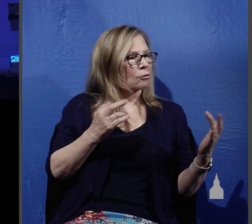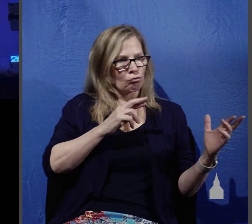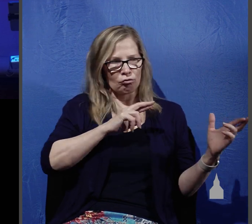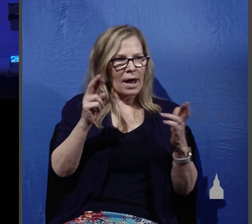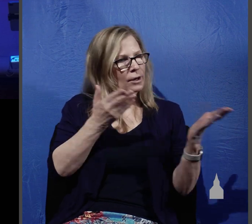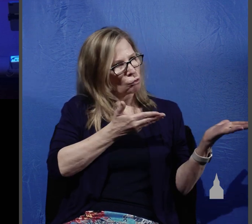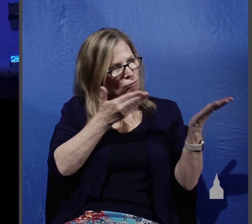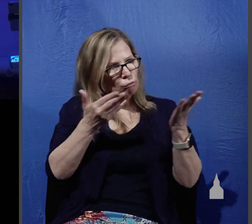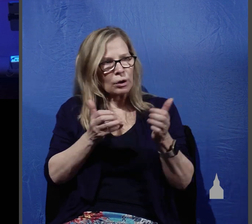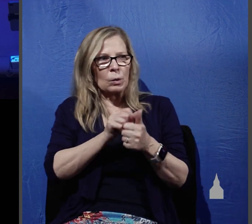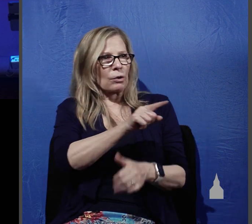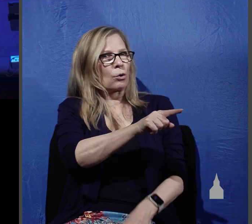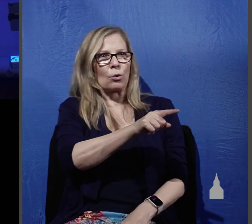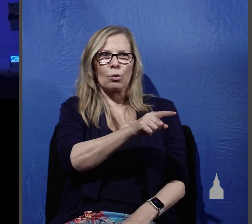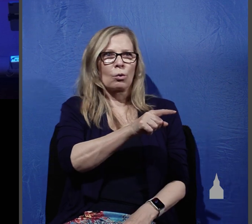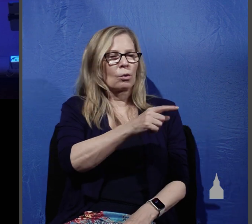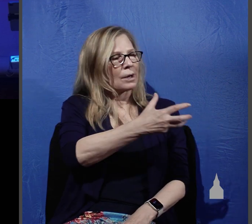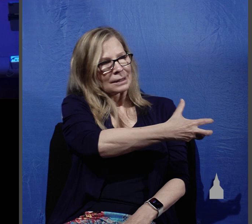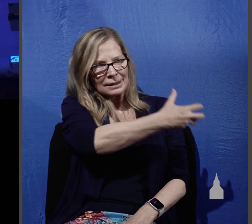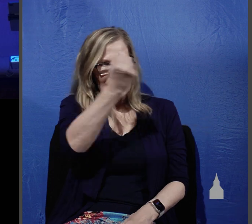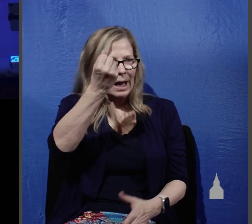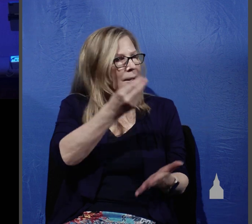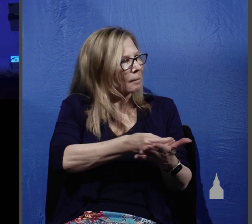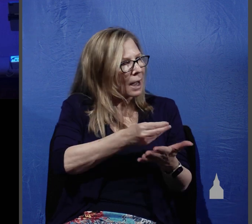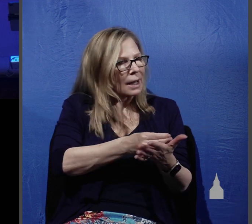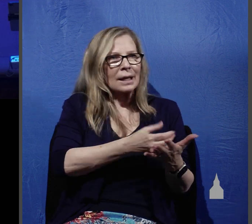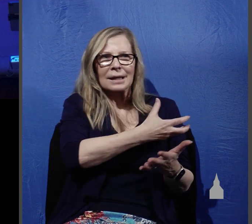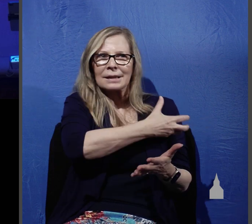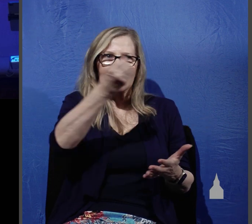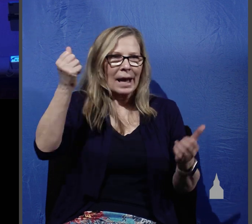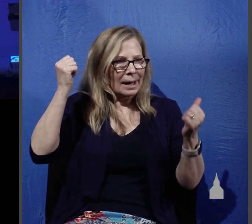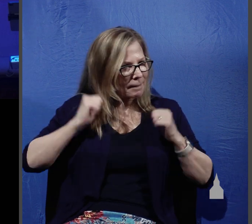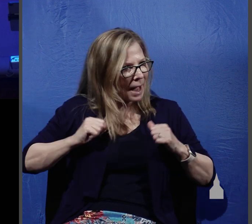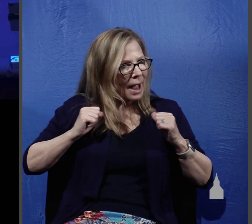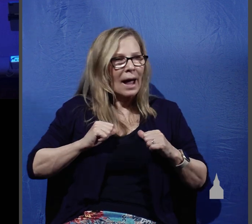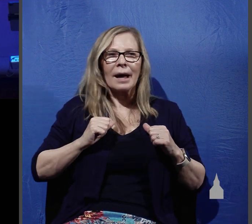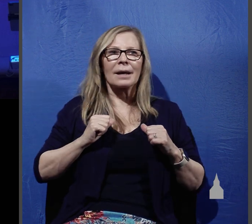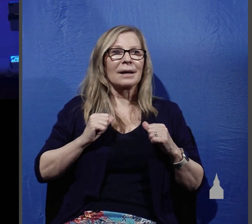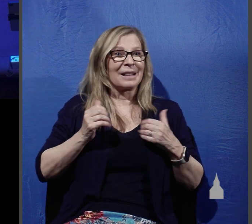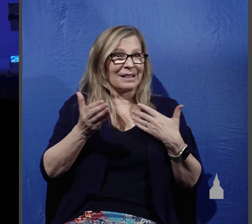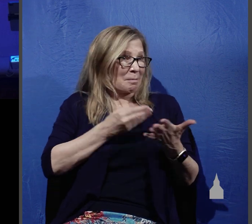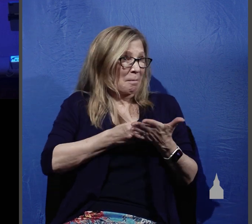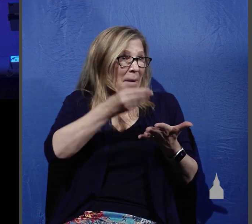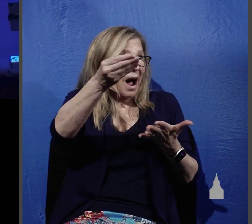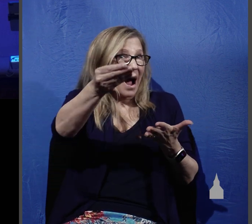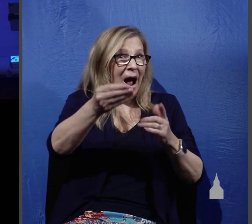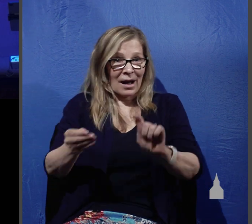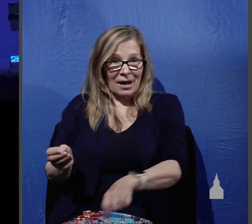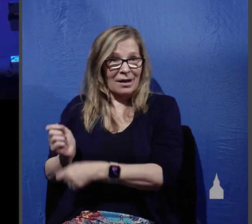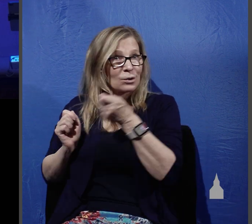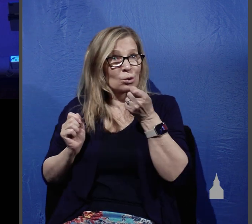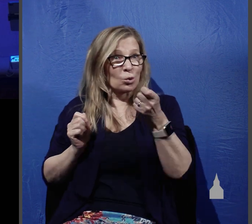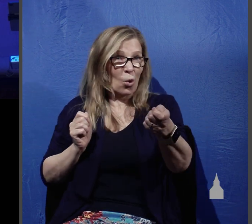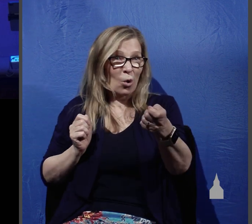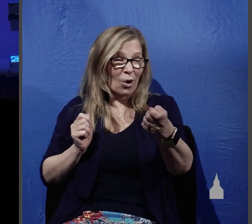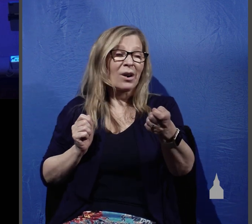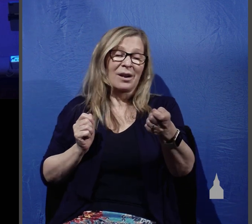them he tells them take a money belt take a bag and even purchase a sword because things are going to get